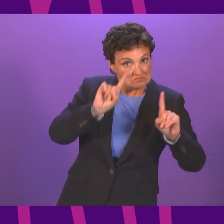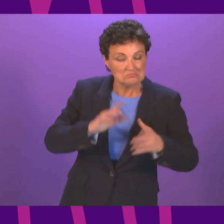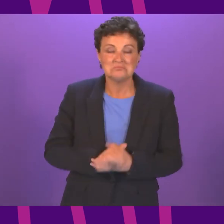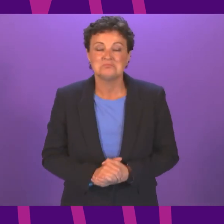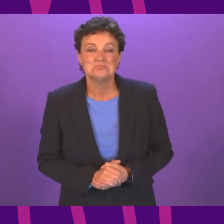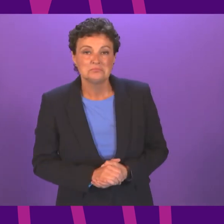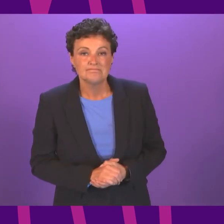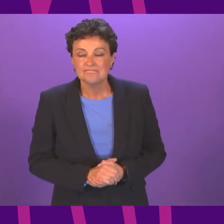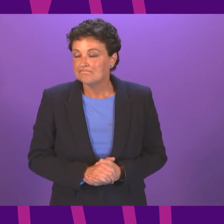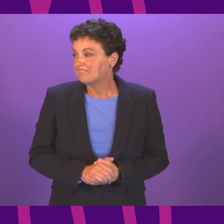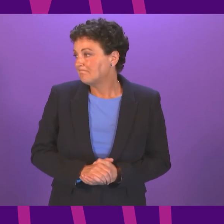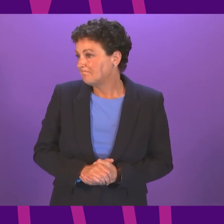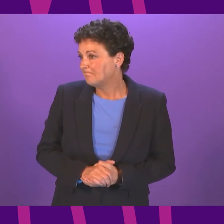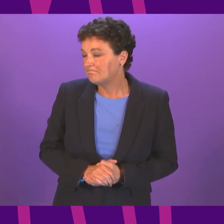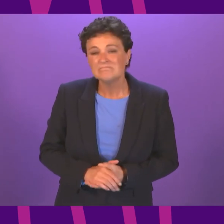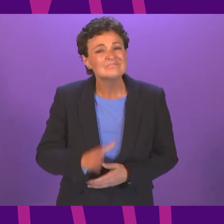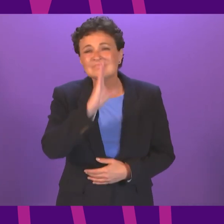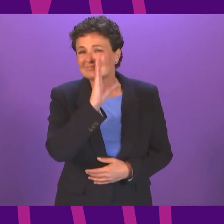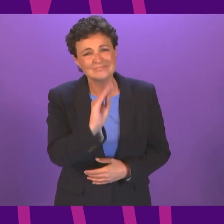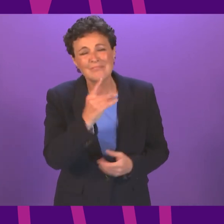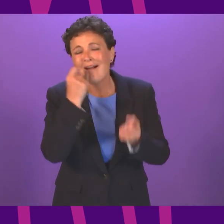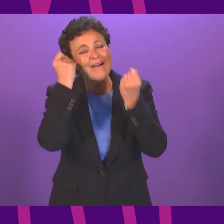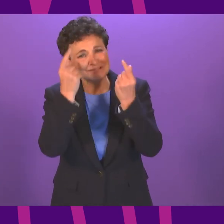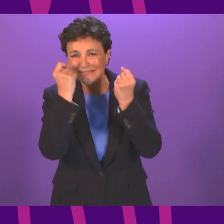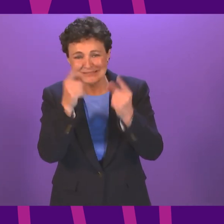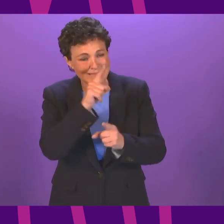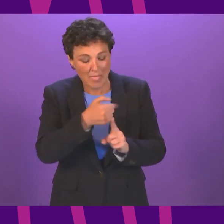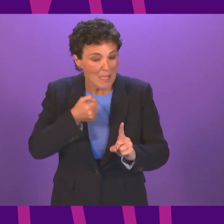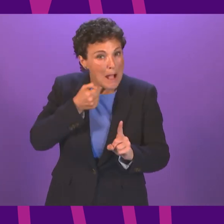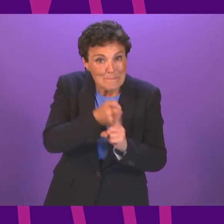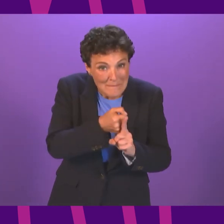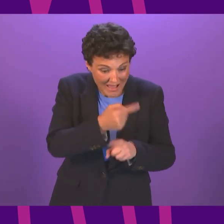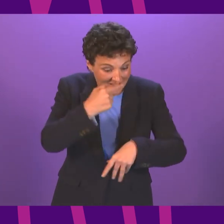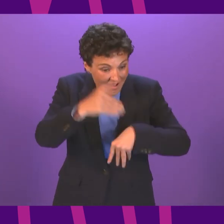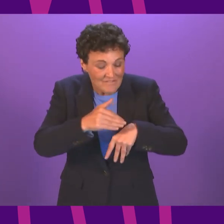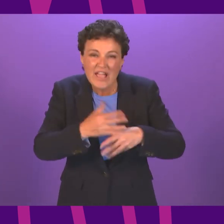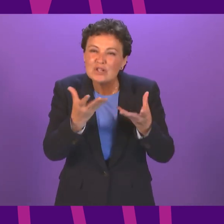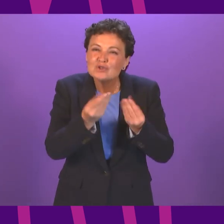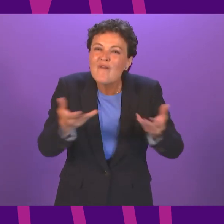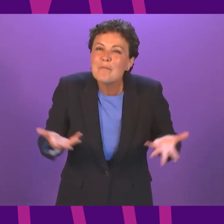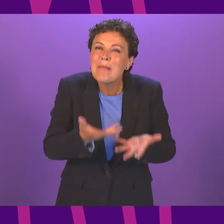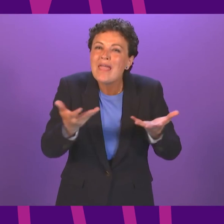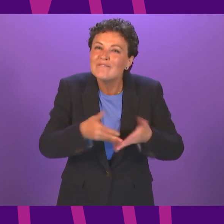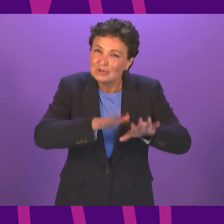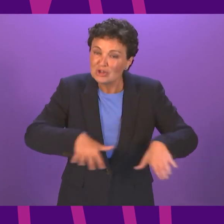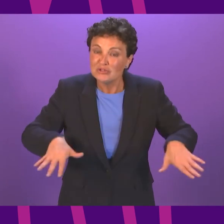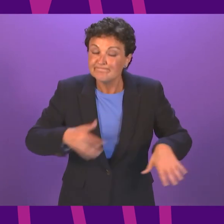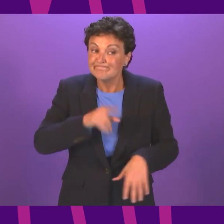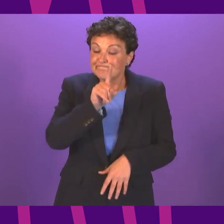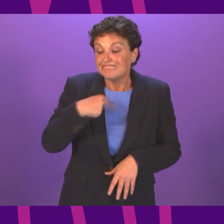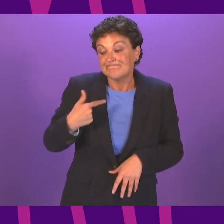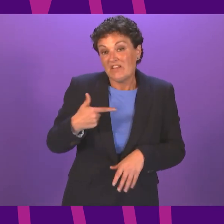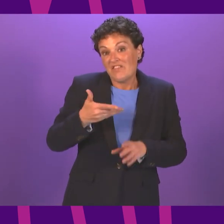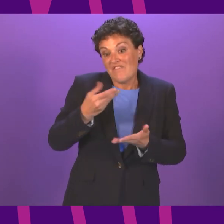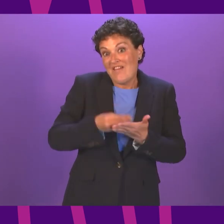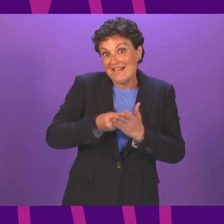underestimate at all the significant impact that the pandemic has had on soft play centres. Indeed, in recognition of this, the Finance Secretary announced